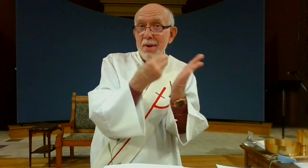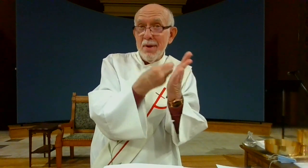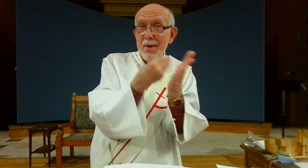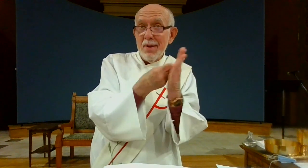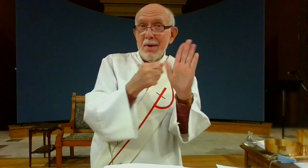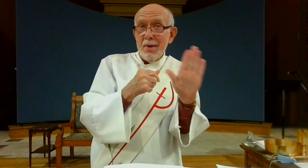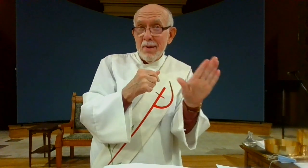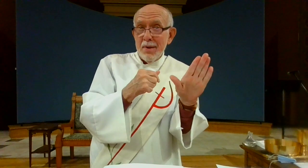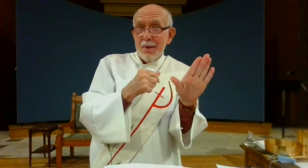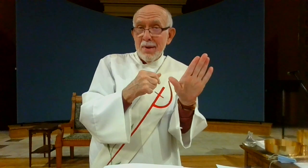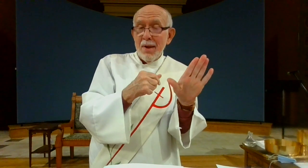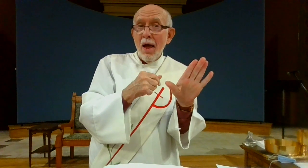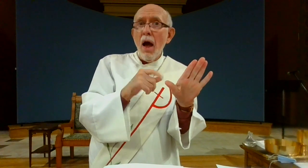and become caught by greed